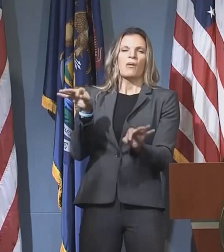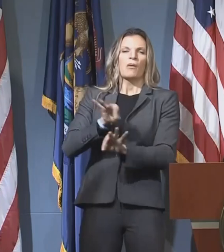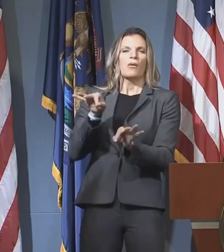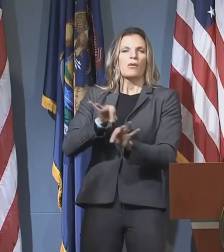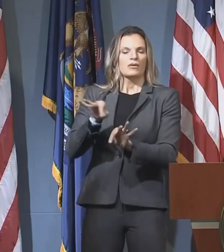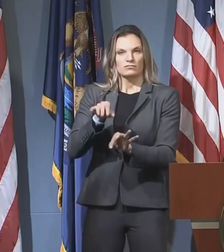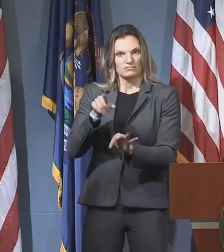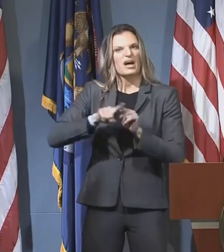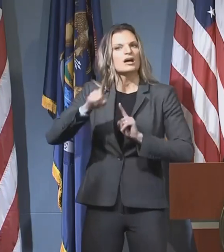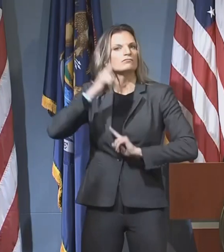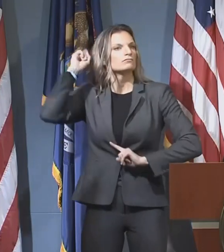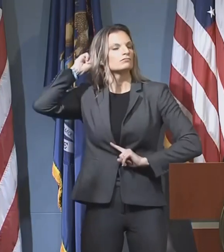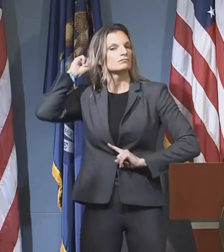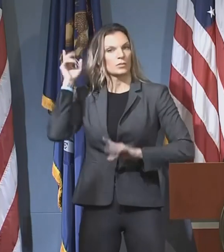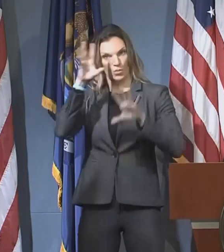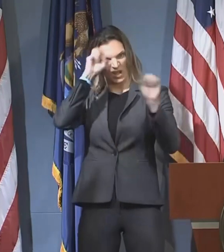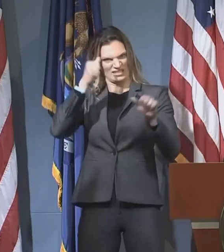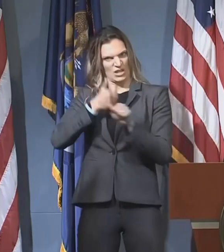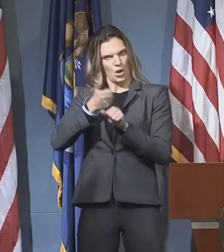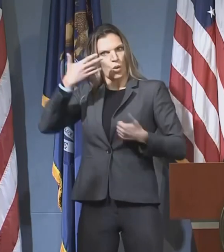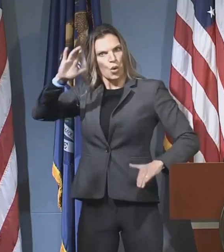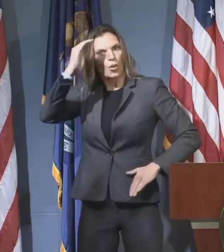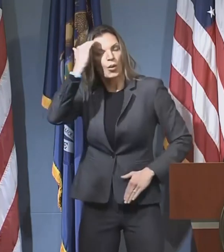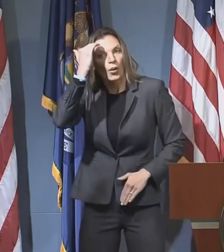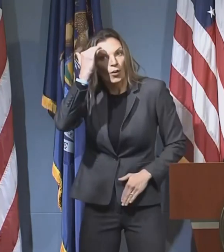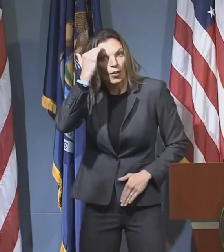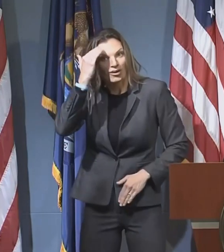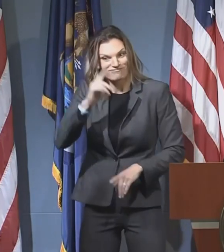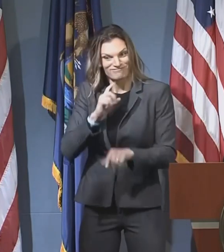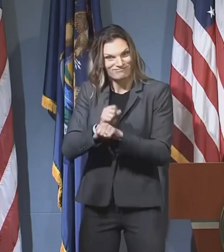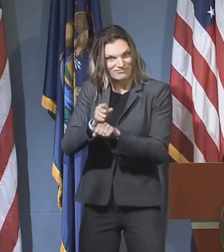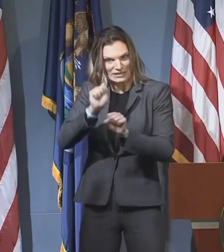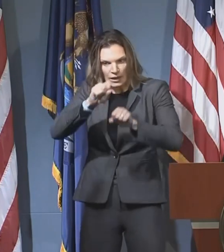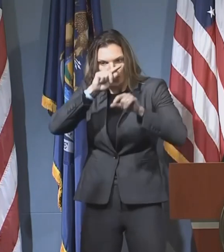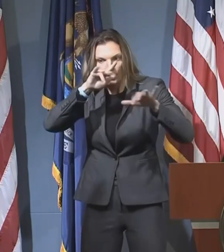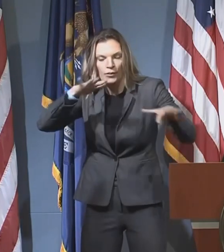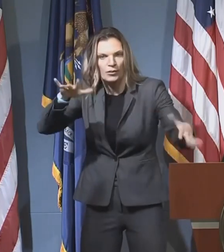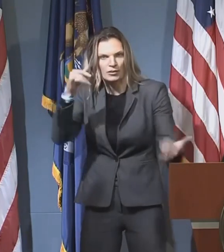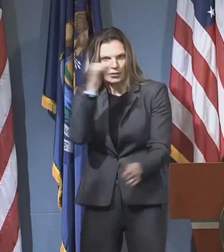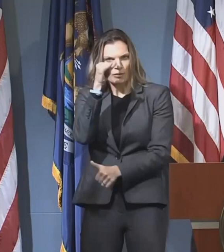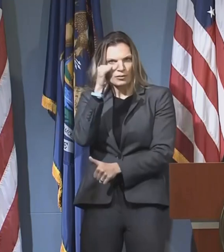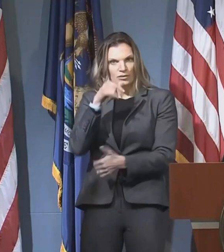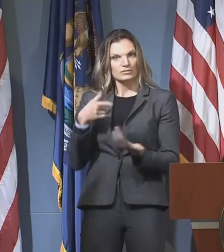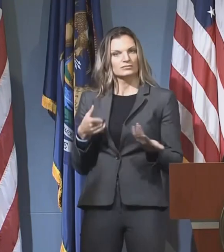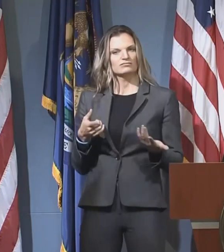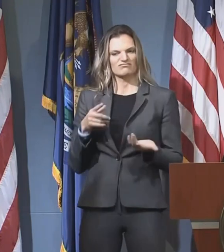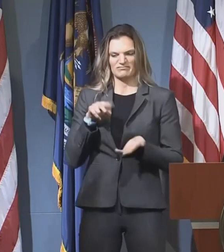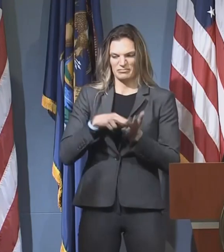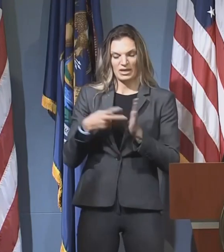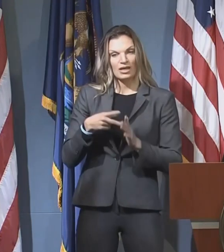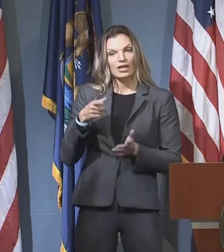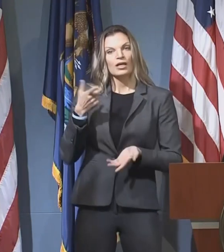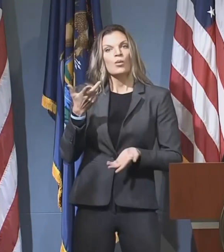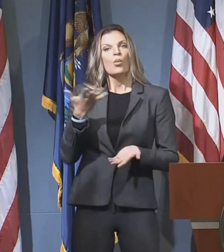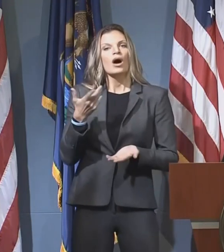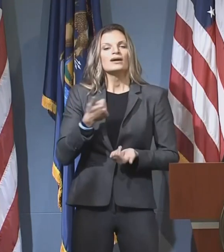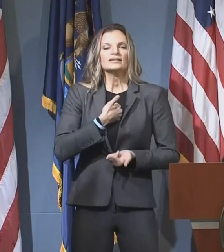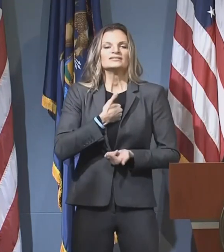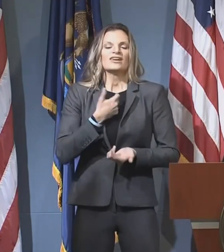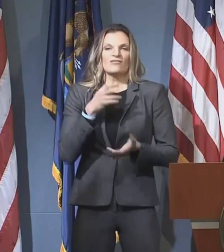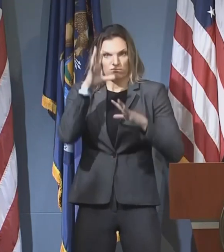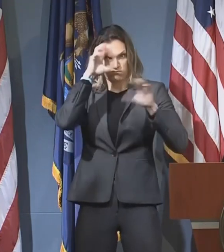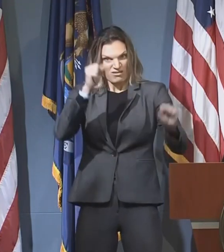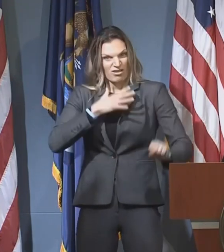been made in the last six months. He knew then, and he purposefully downplayed it. He even said, I wanted